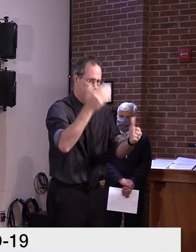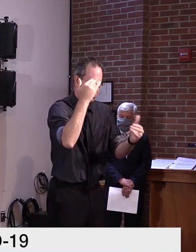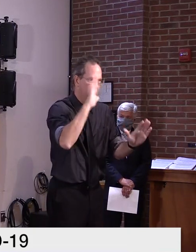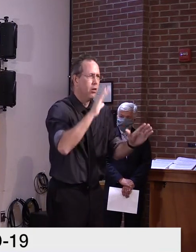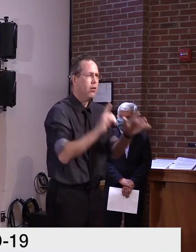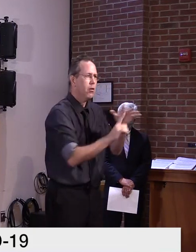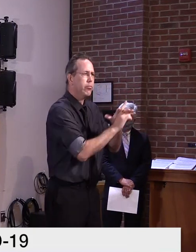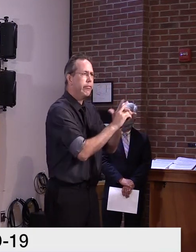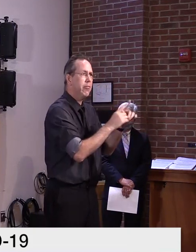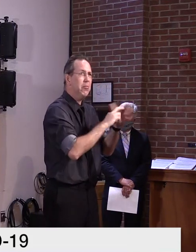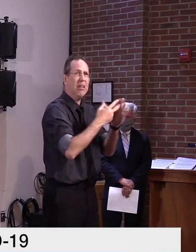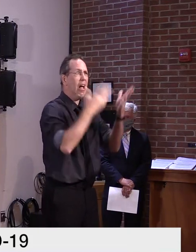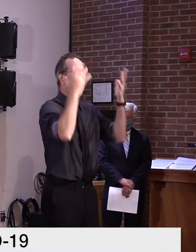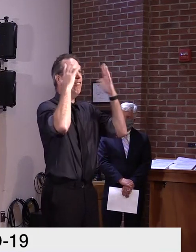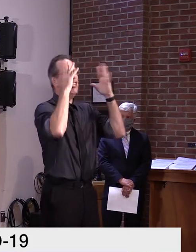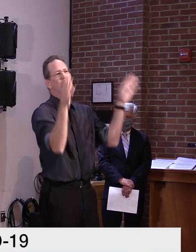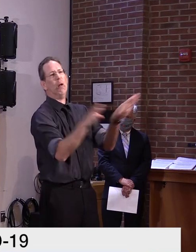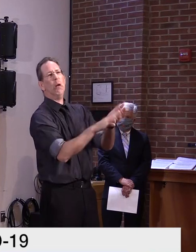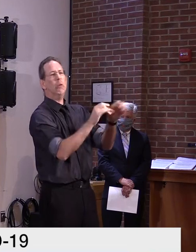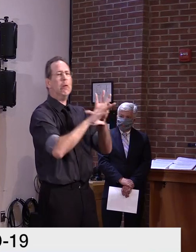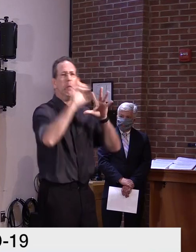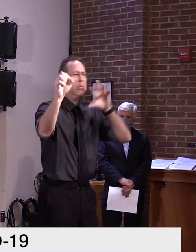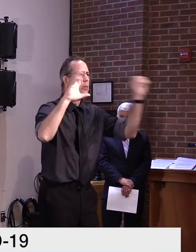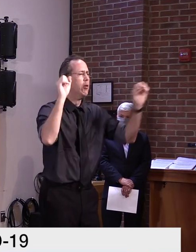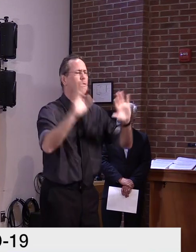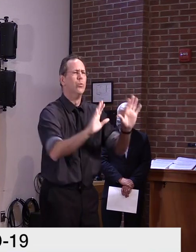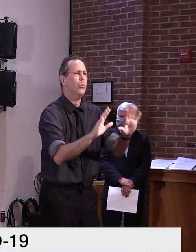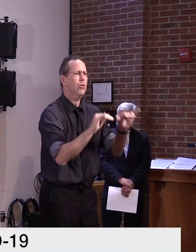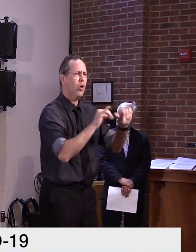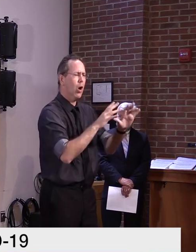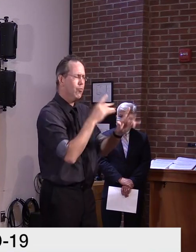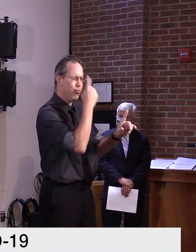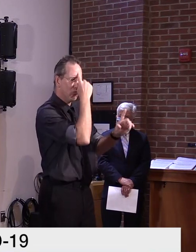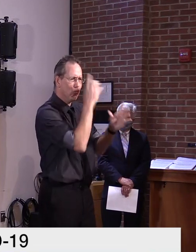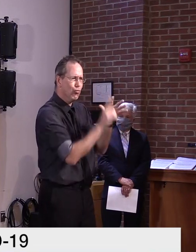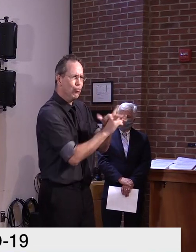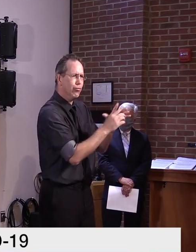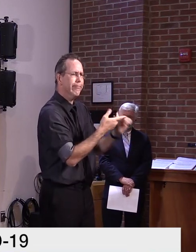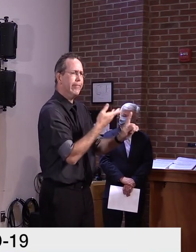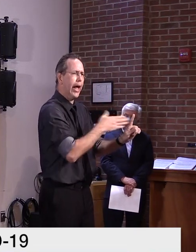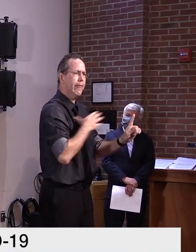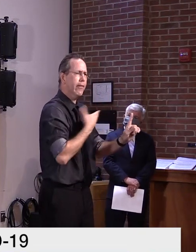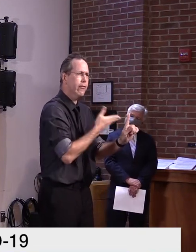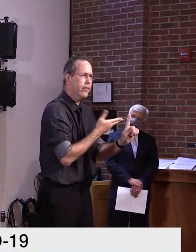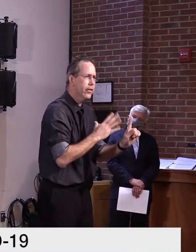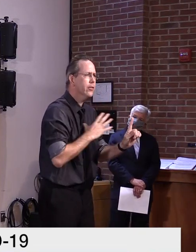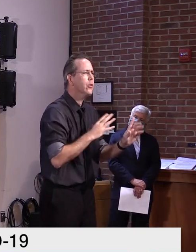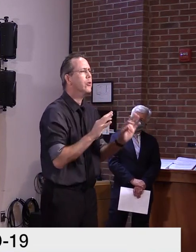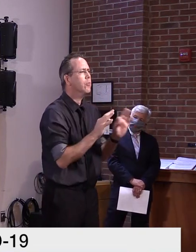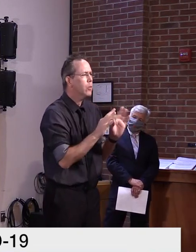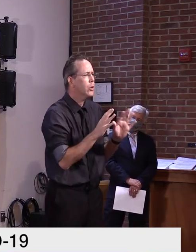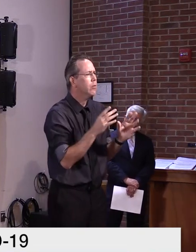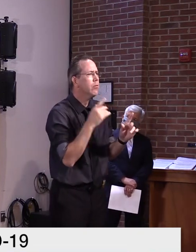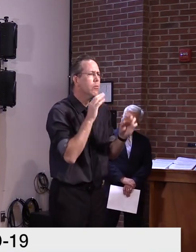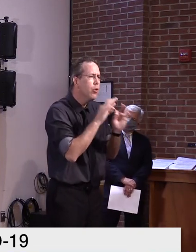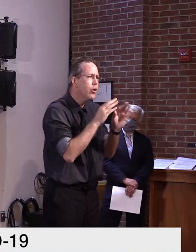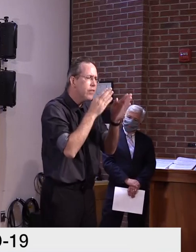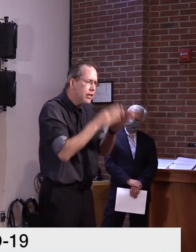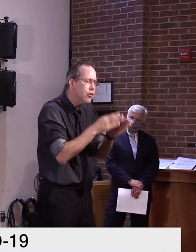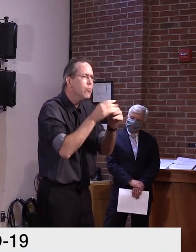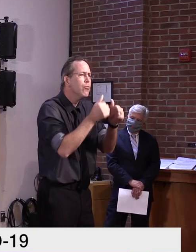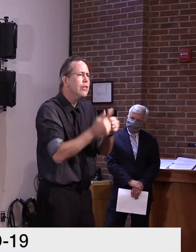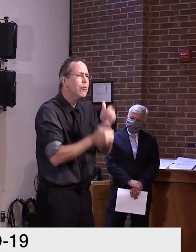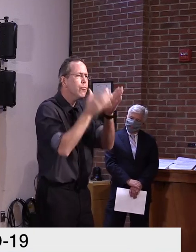learning never to return. Um, it, it's a very individualized situation, but there are many